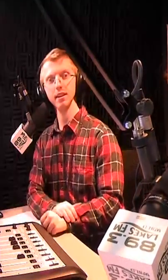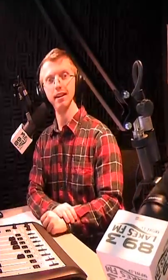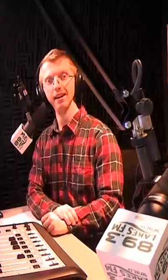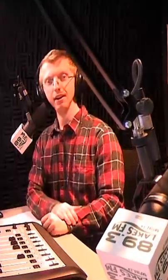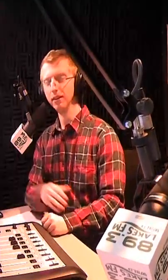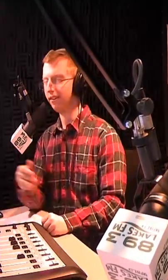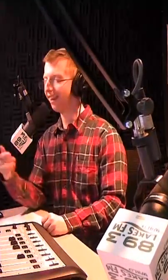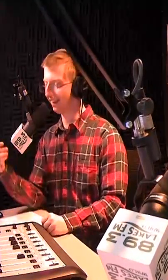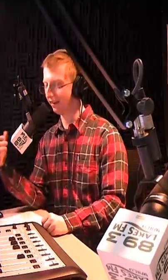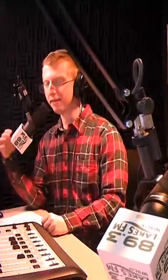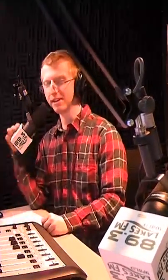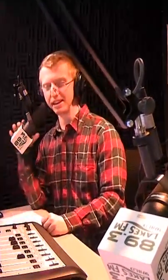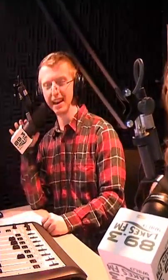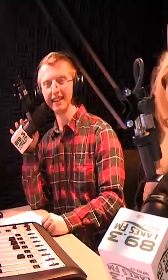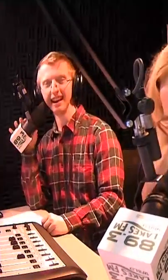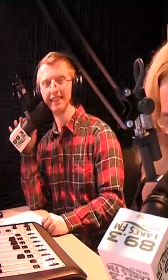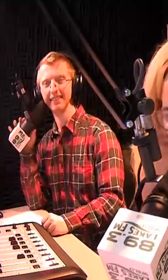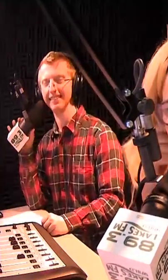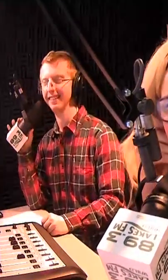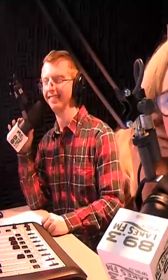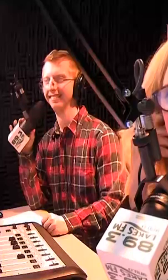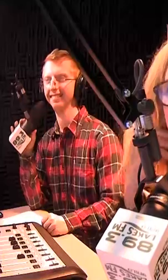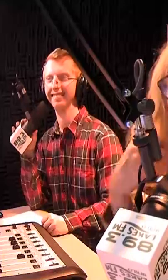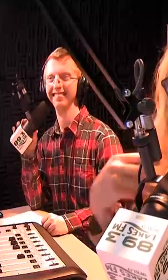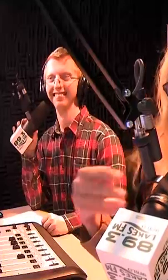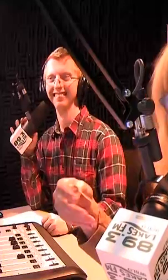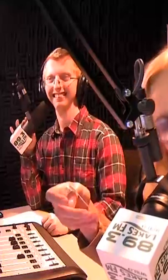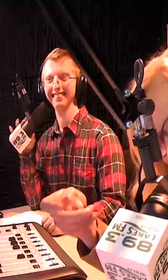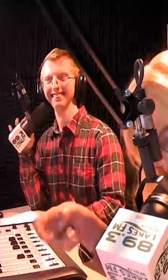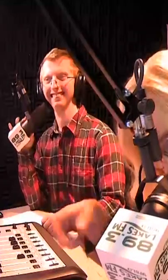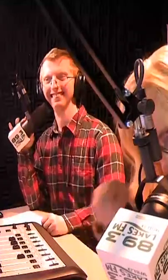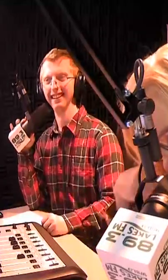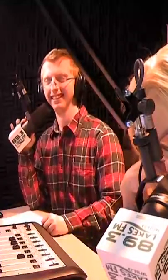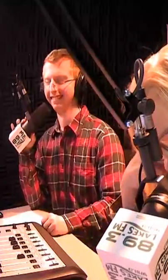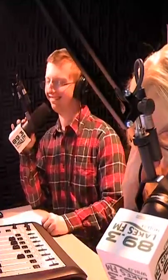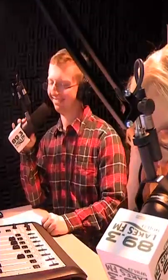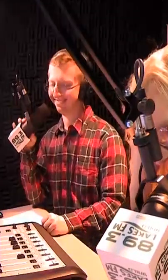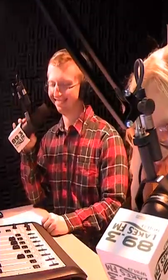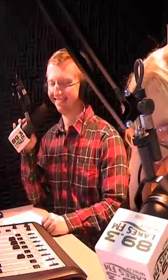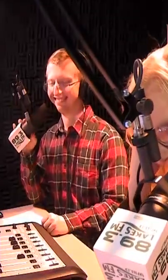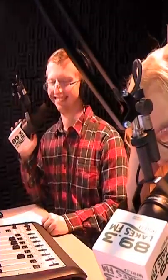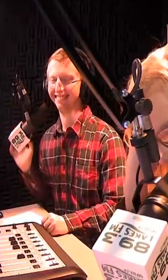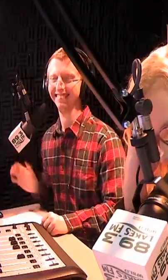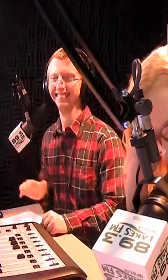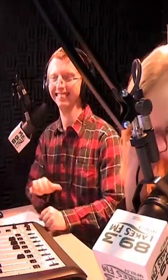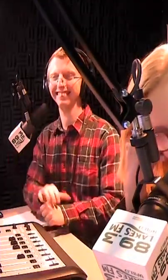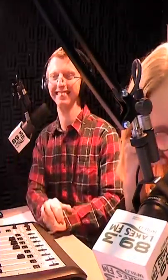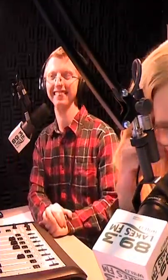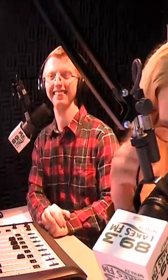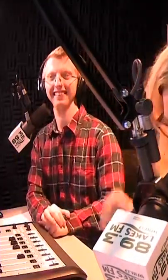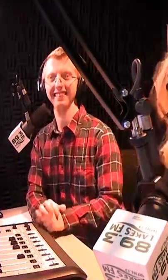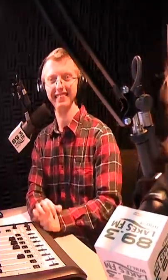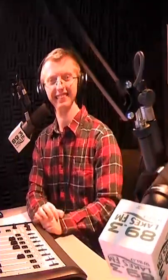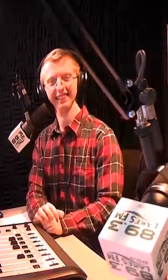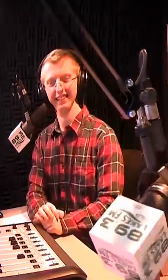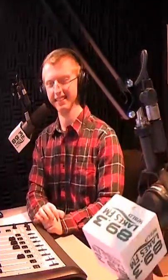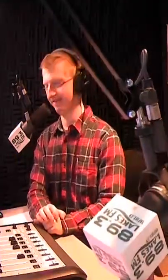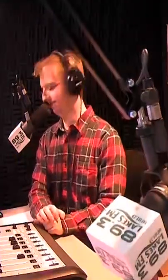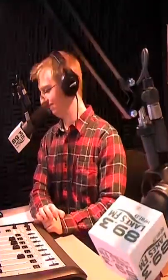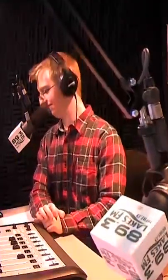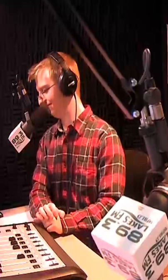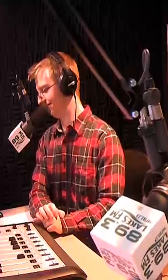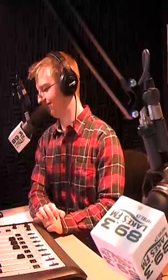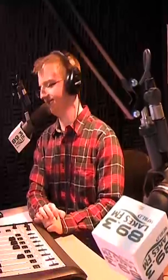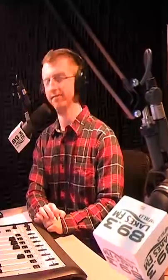not going to stick my tongue out at you. Thank you. I appreciate that. Mask or no mask. Just a few seconds here. We're wrapping